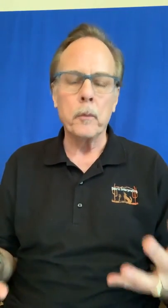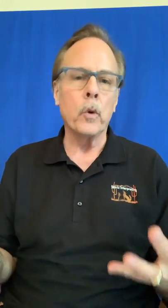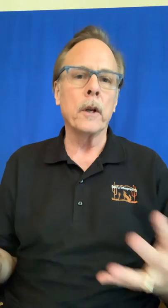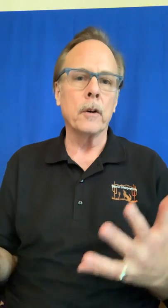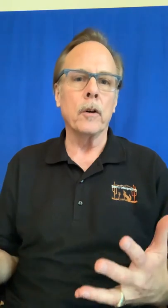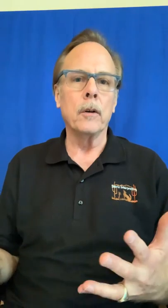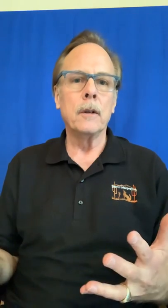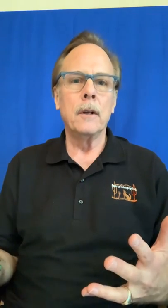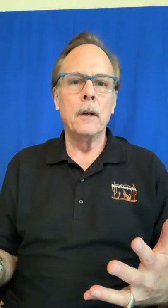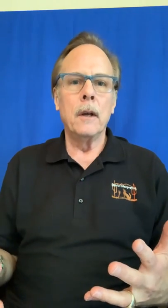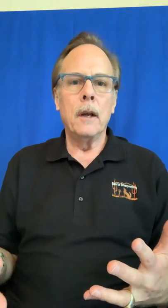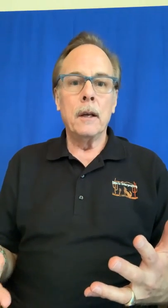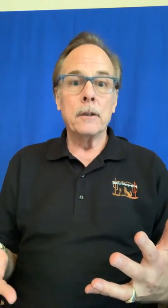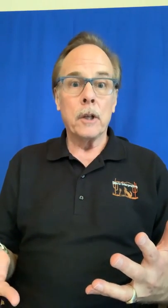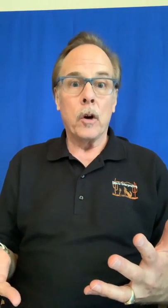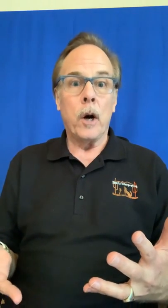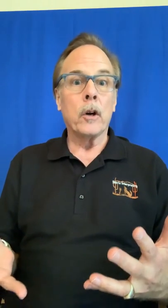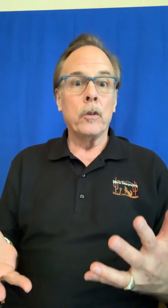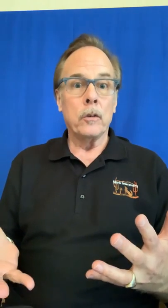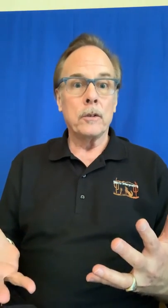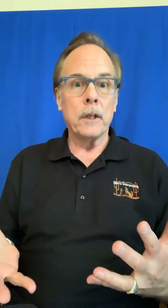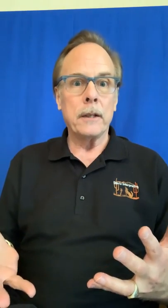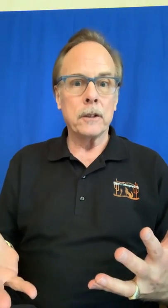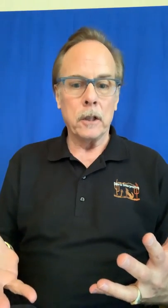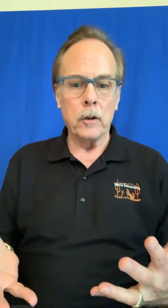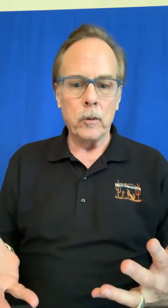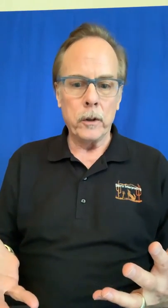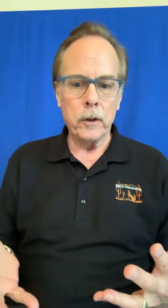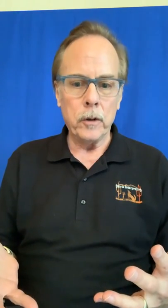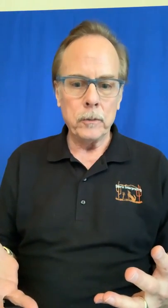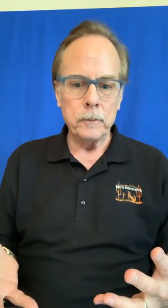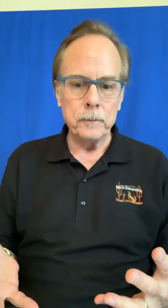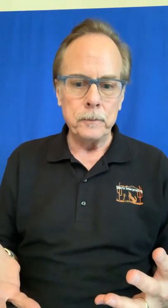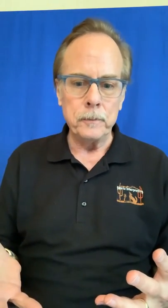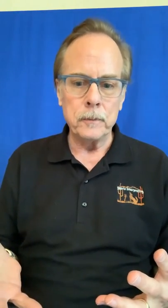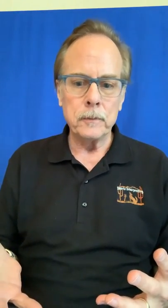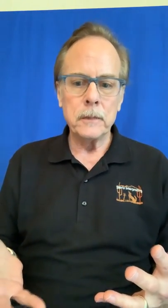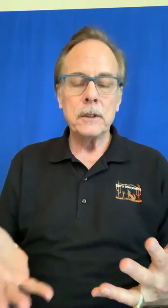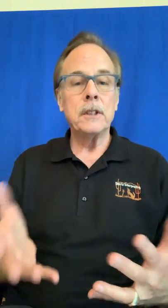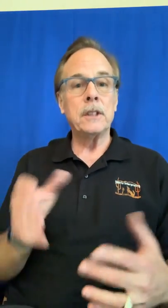boy and a girl so I'll go through those signs slowly with you she's